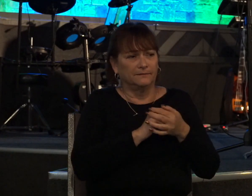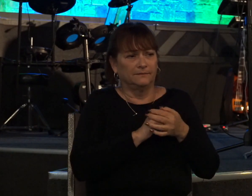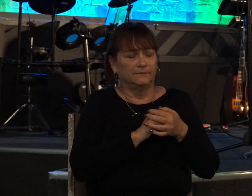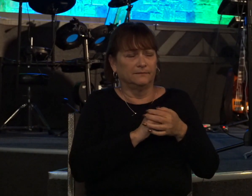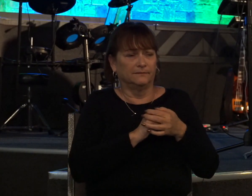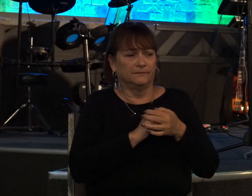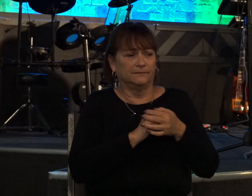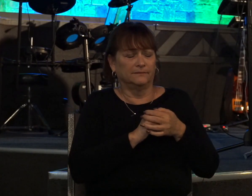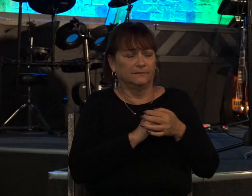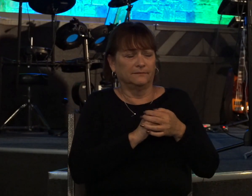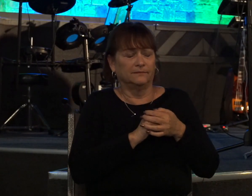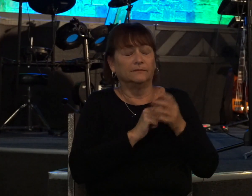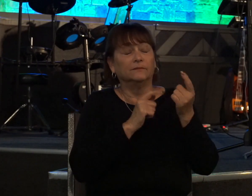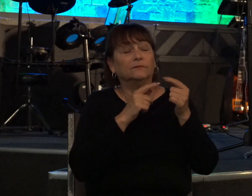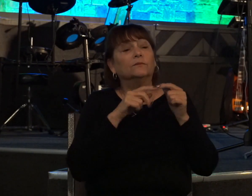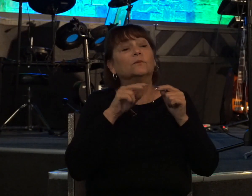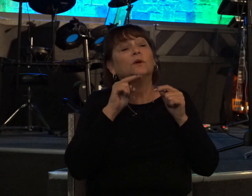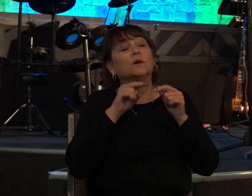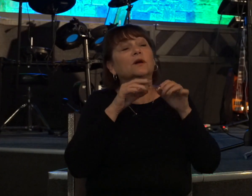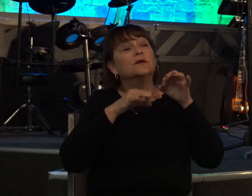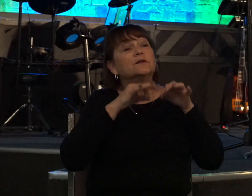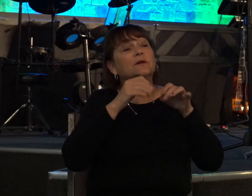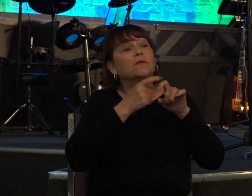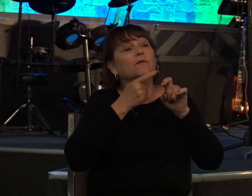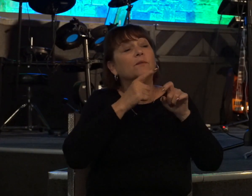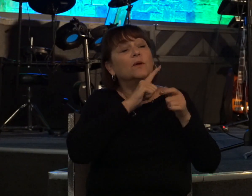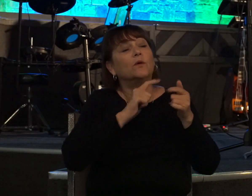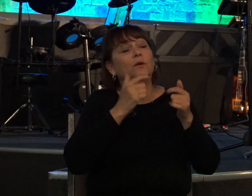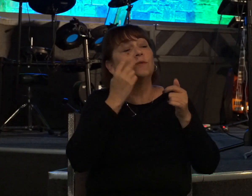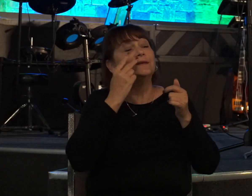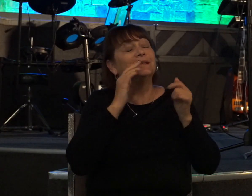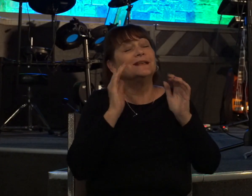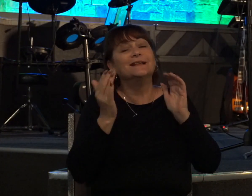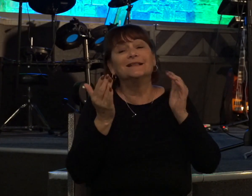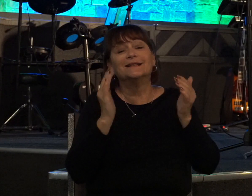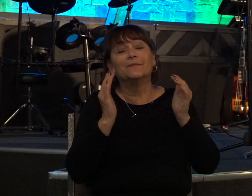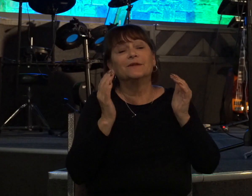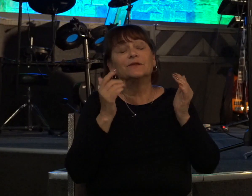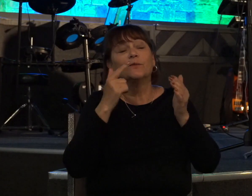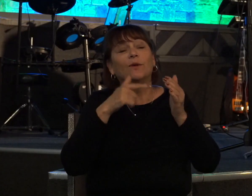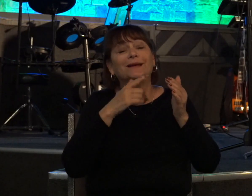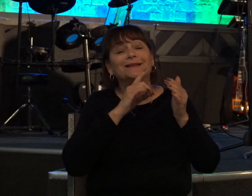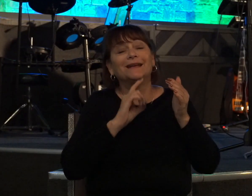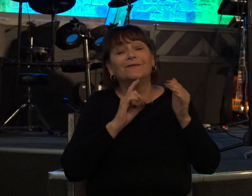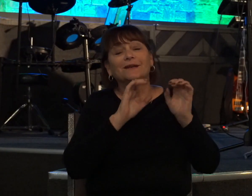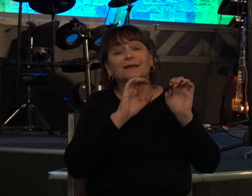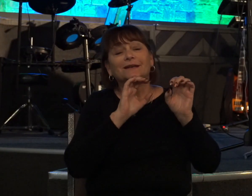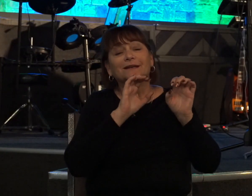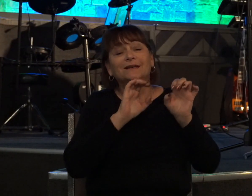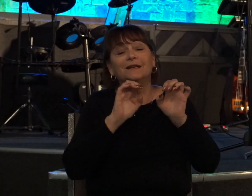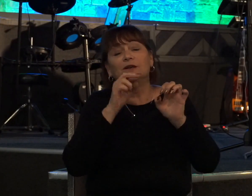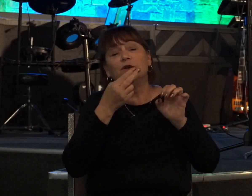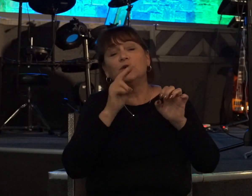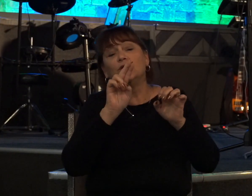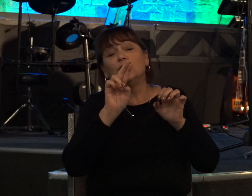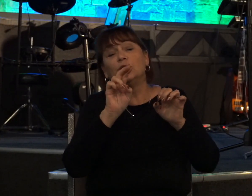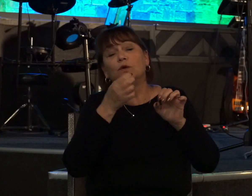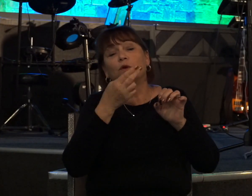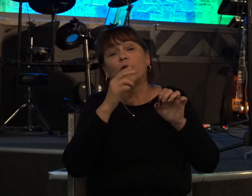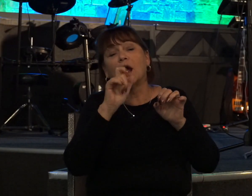now when we look at this judgment of the lord we see a lot of similarities to what david did to uriah don't we for example david took